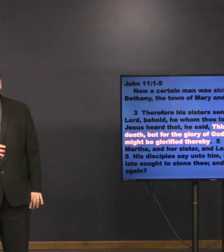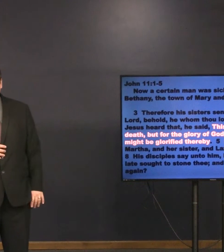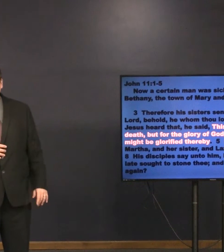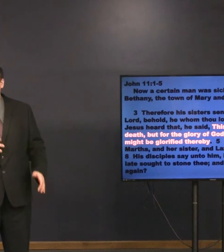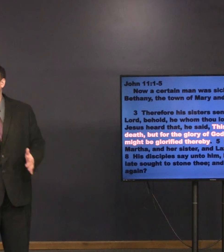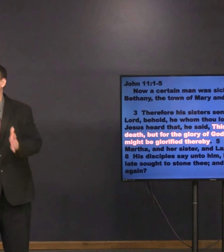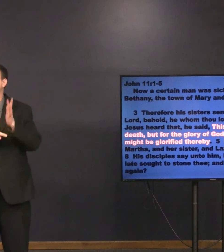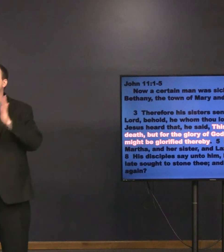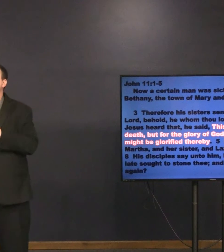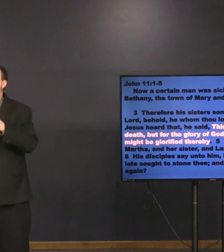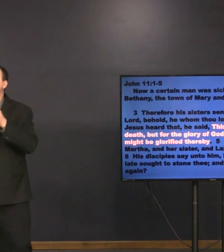said,